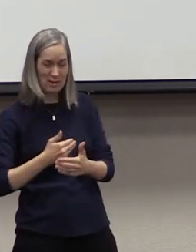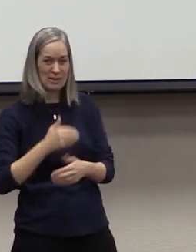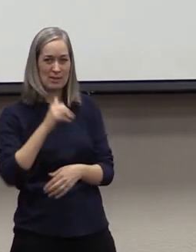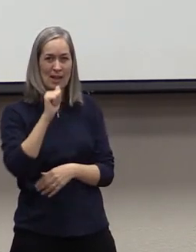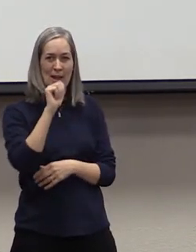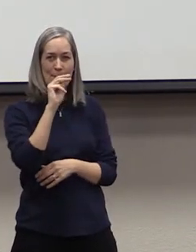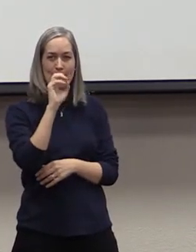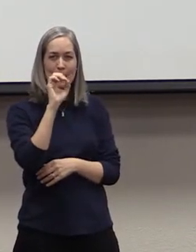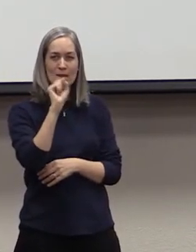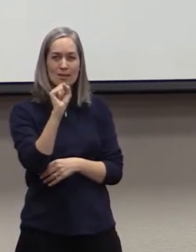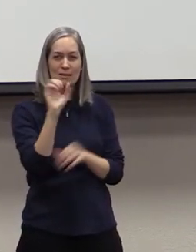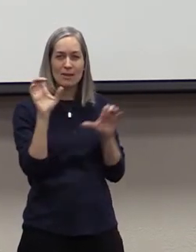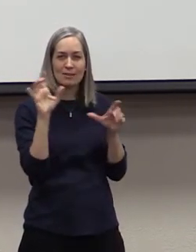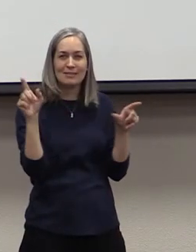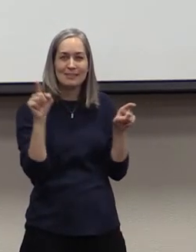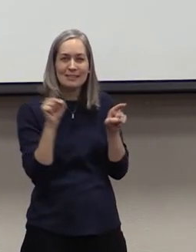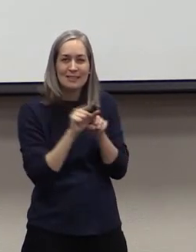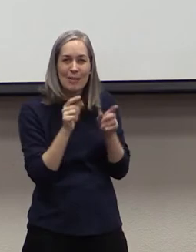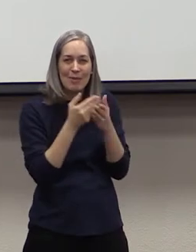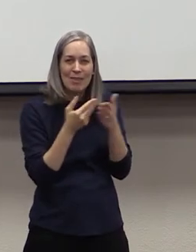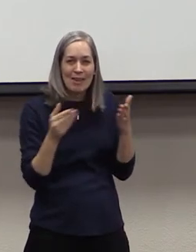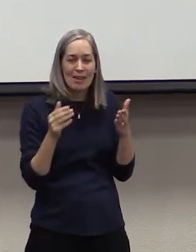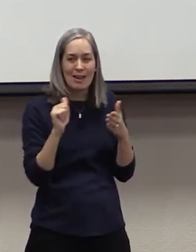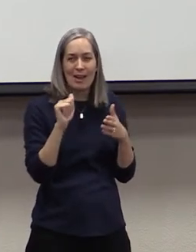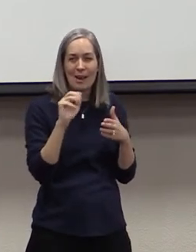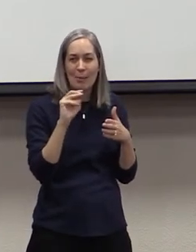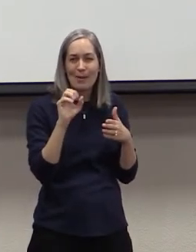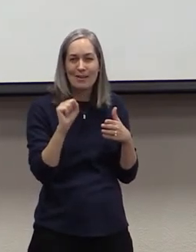-20. Amos says,